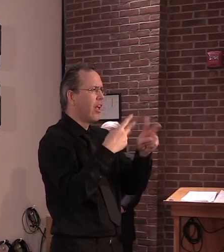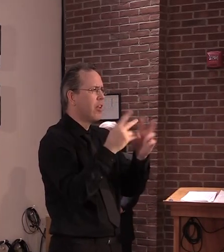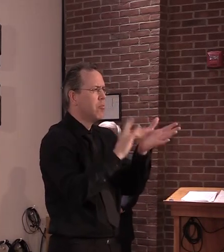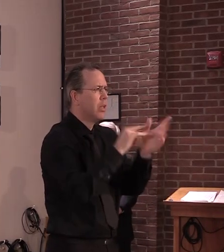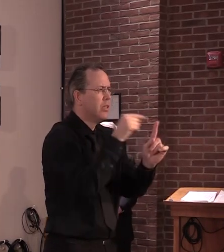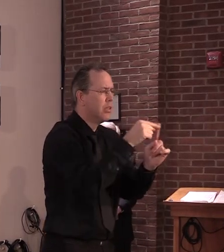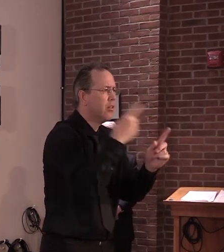Joe, Barton Chronicle.